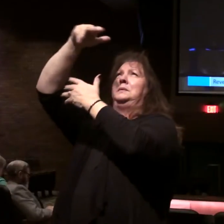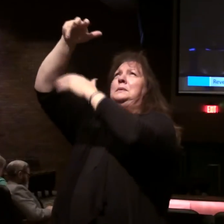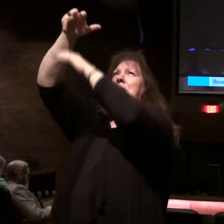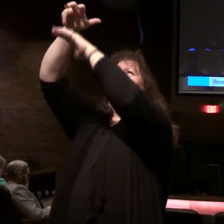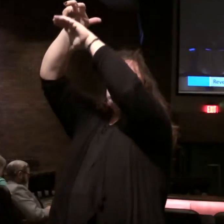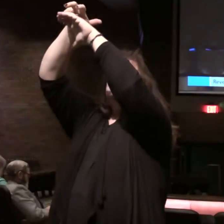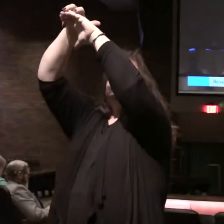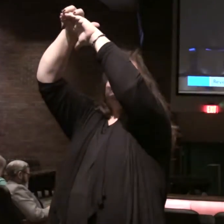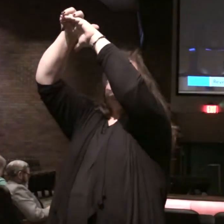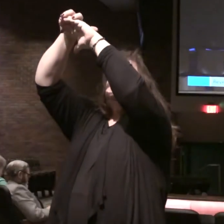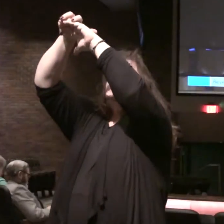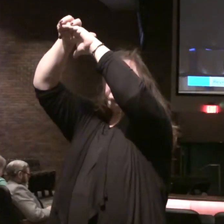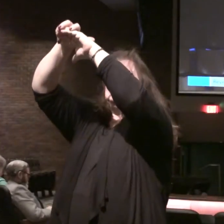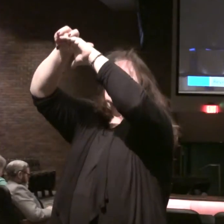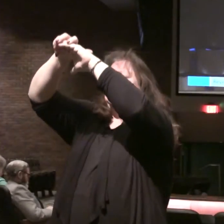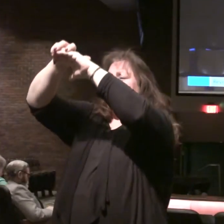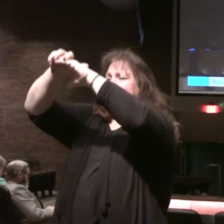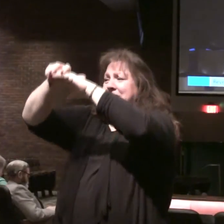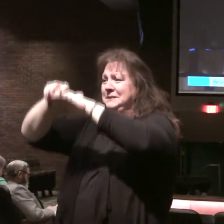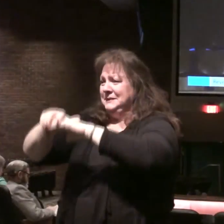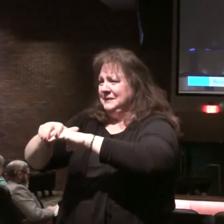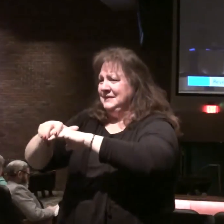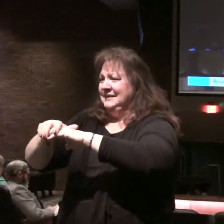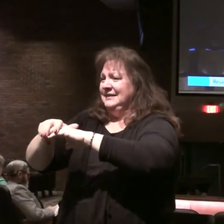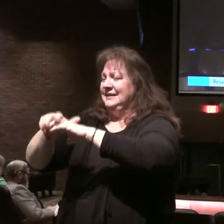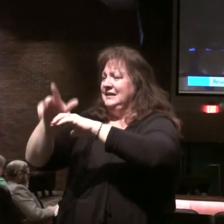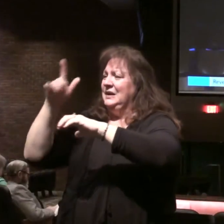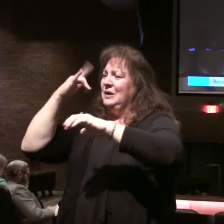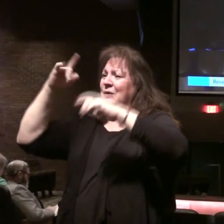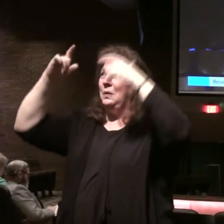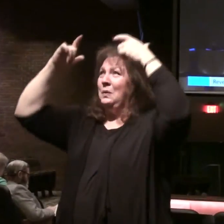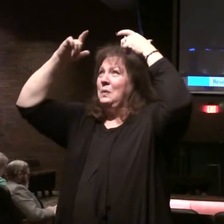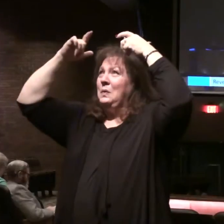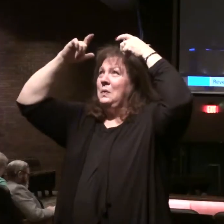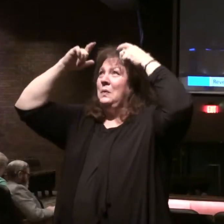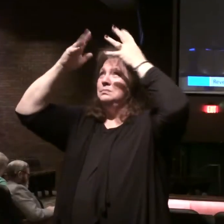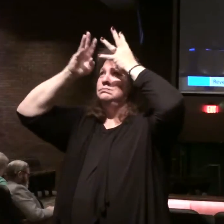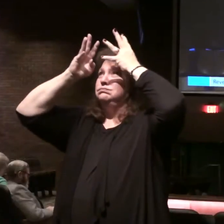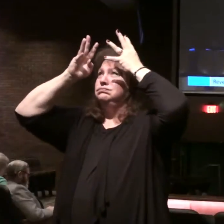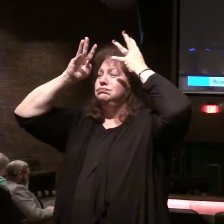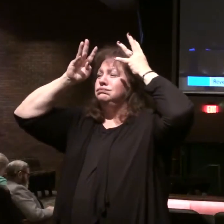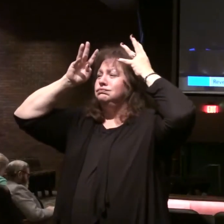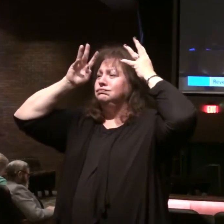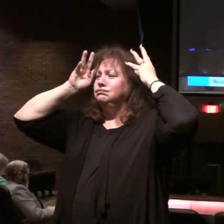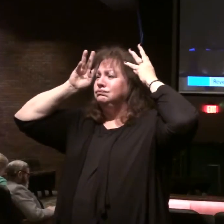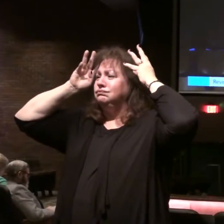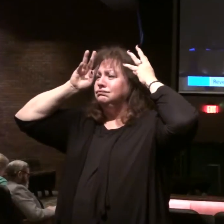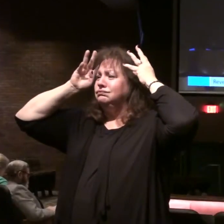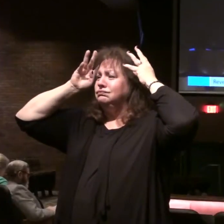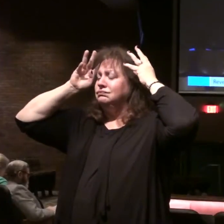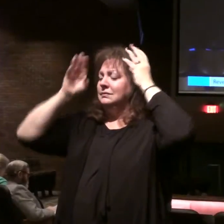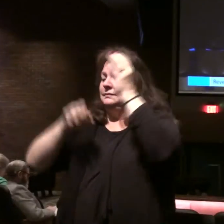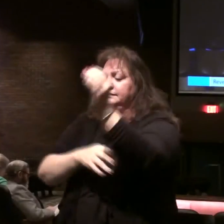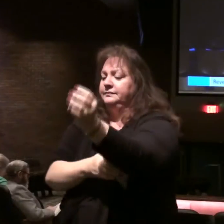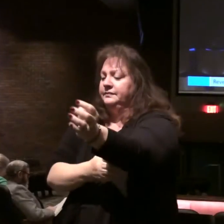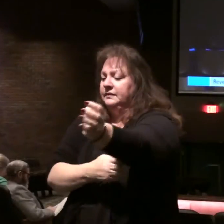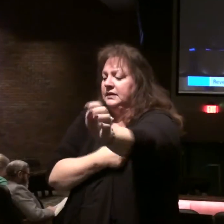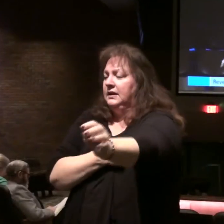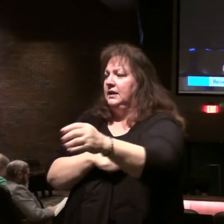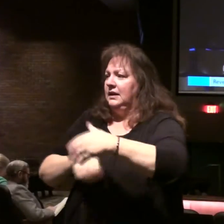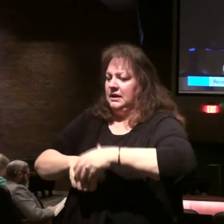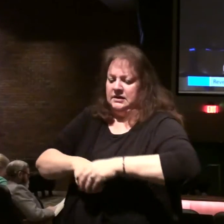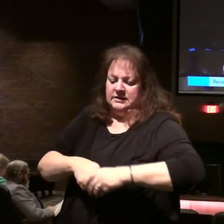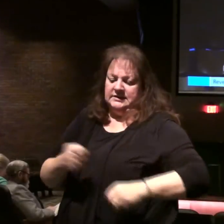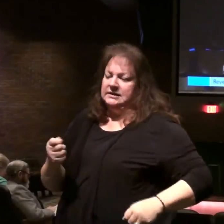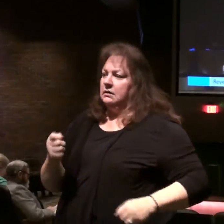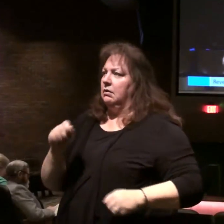on the cloud with one like a son of man, having a golden crown on his hand, on his head, a sickle in